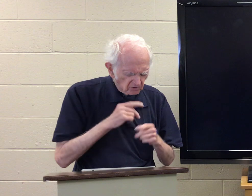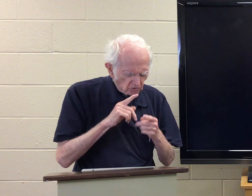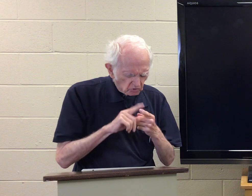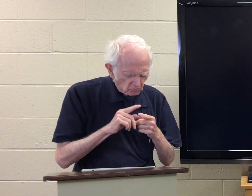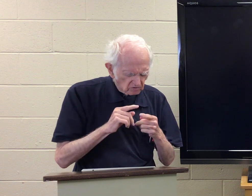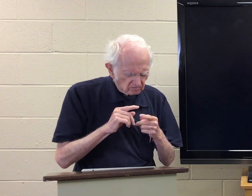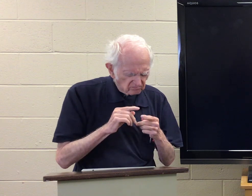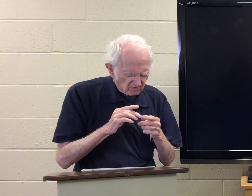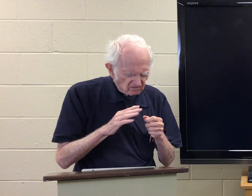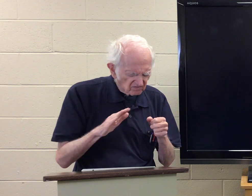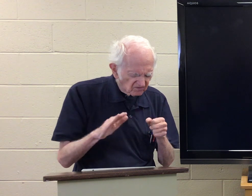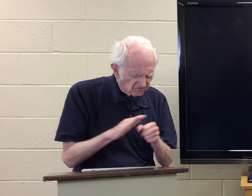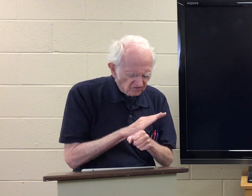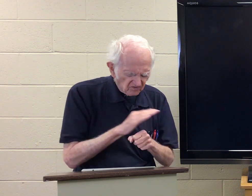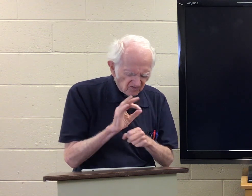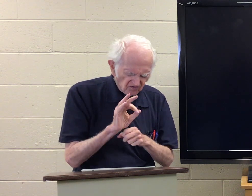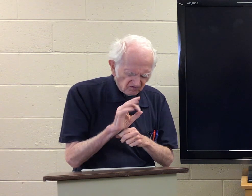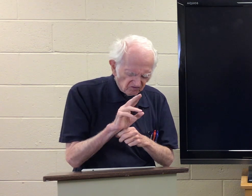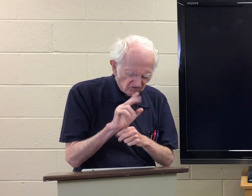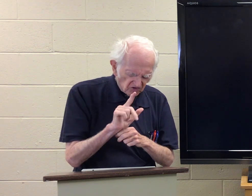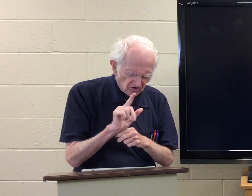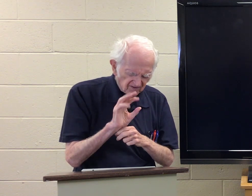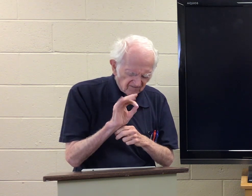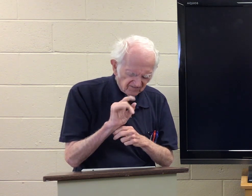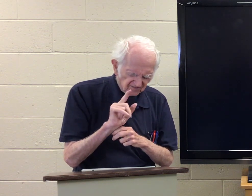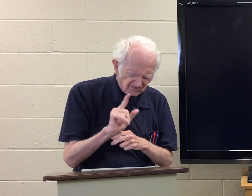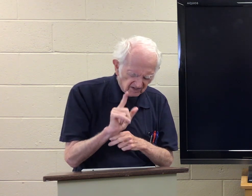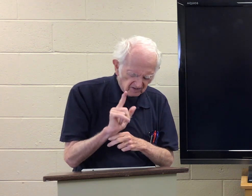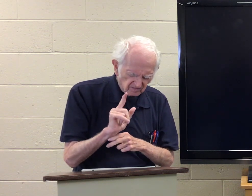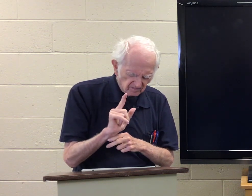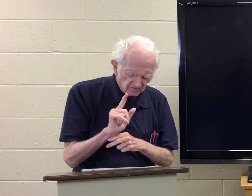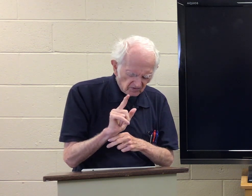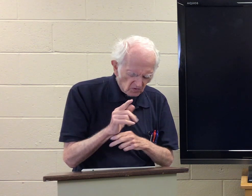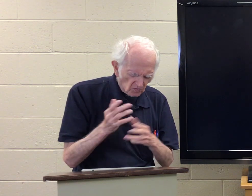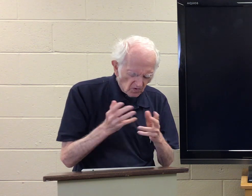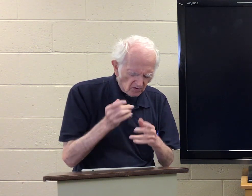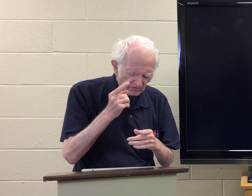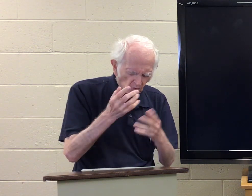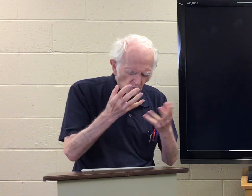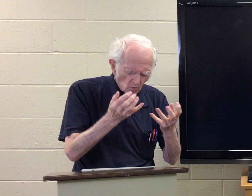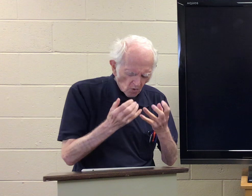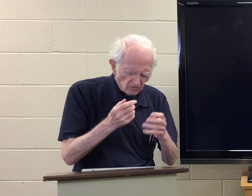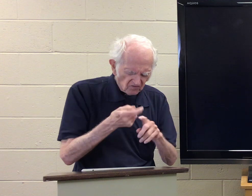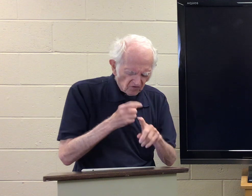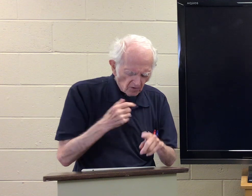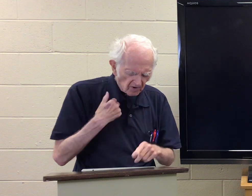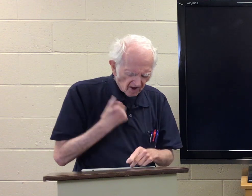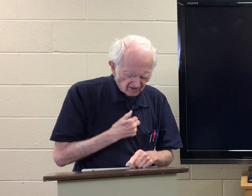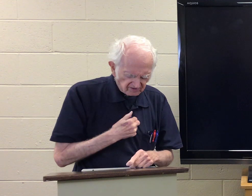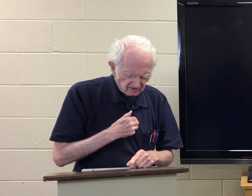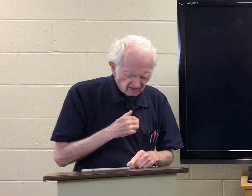Help us to fulfill what you want from us.